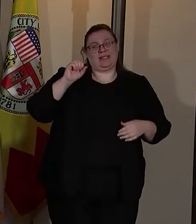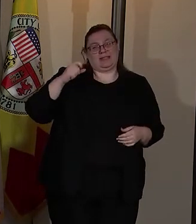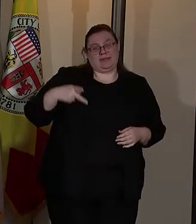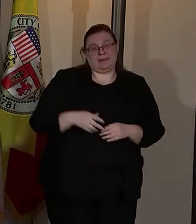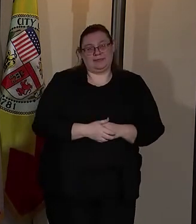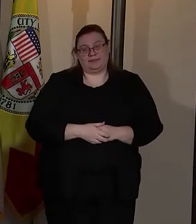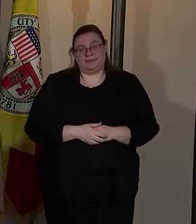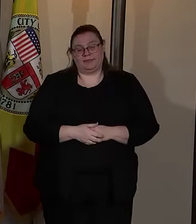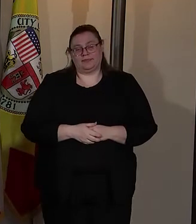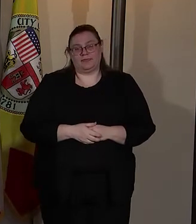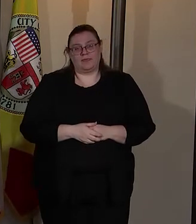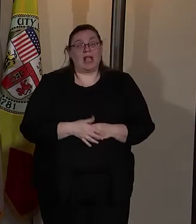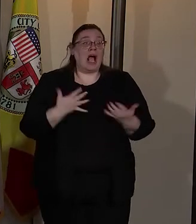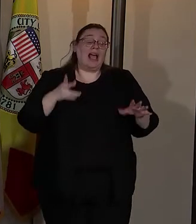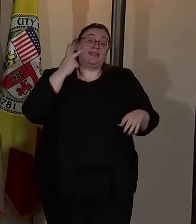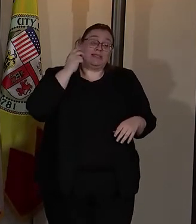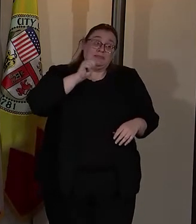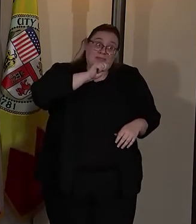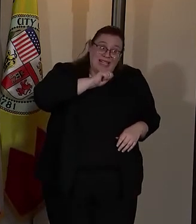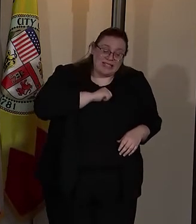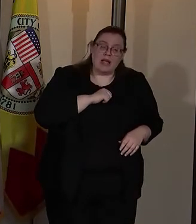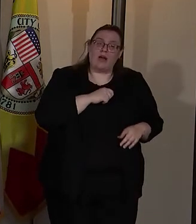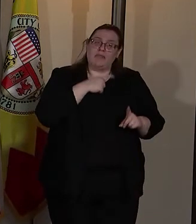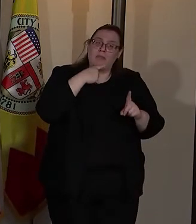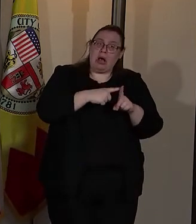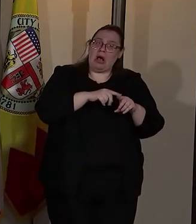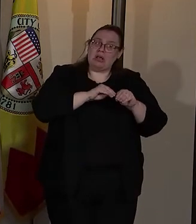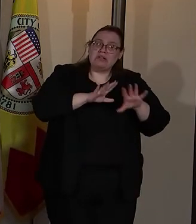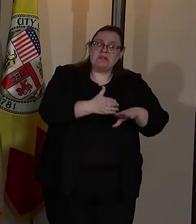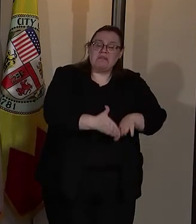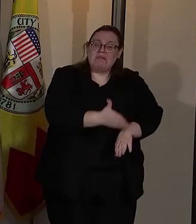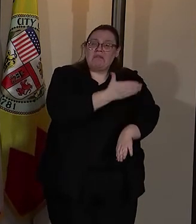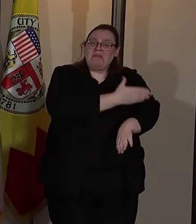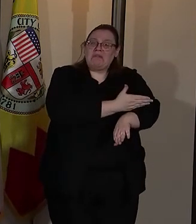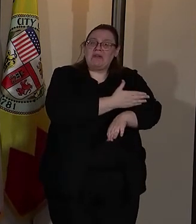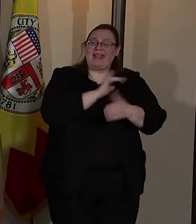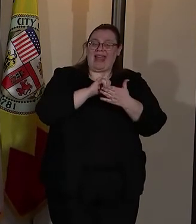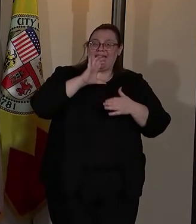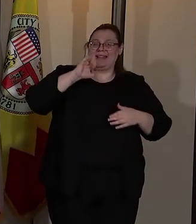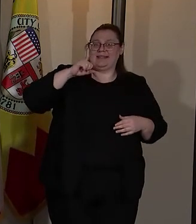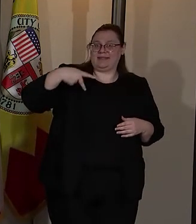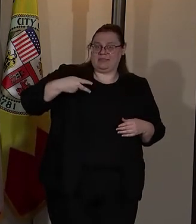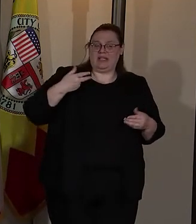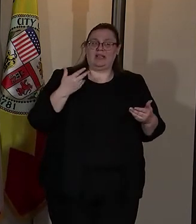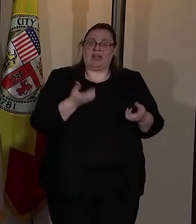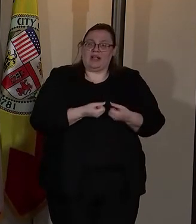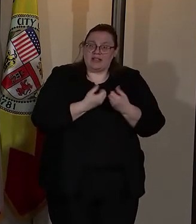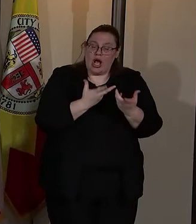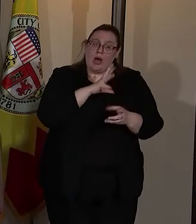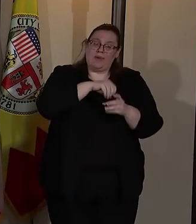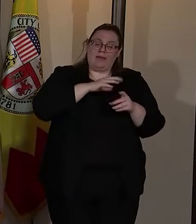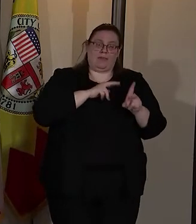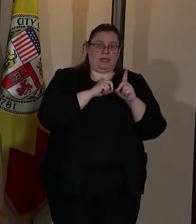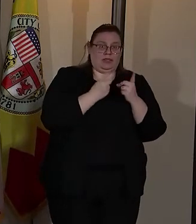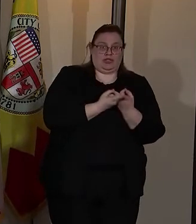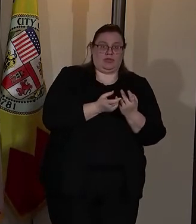I've seen firsthand the positive effects that this community policing model has played in my district.